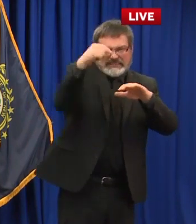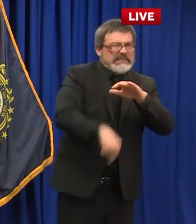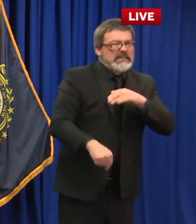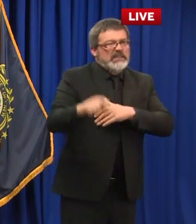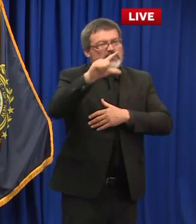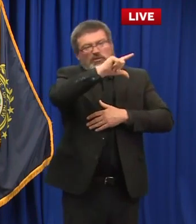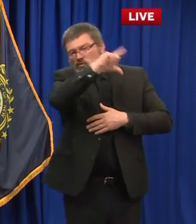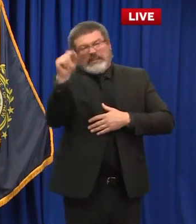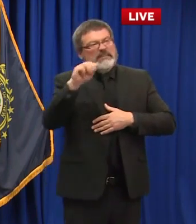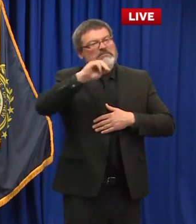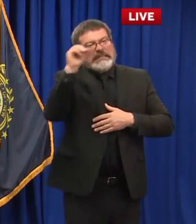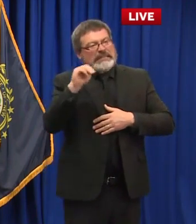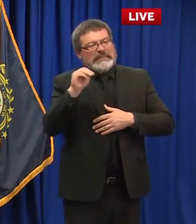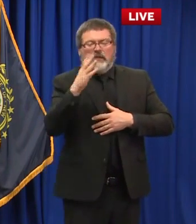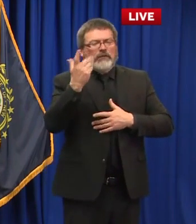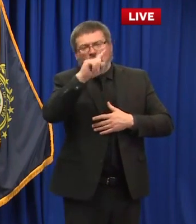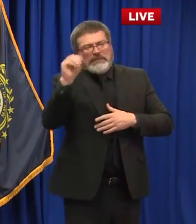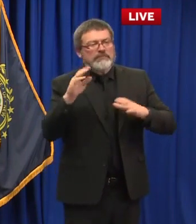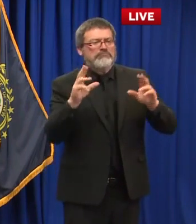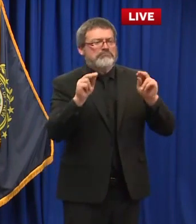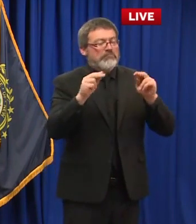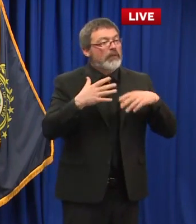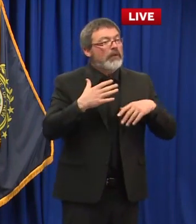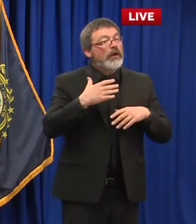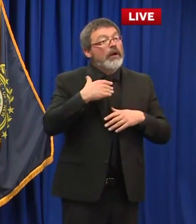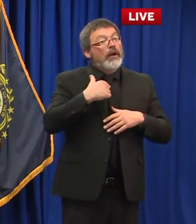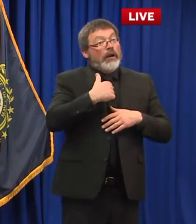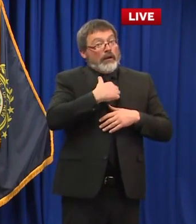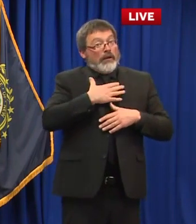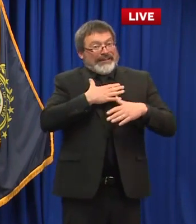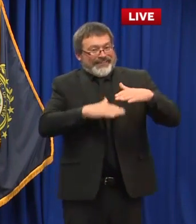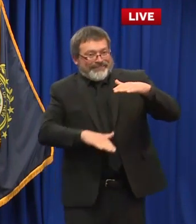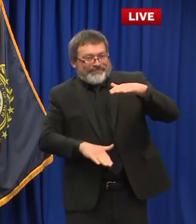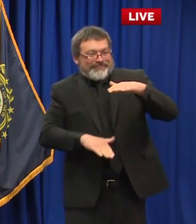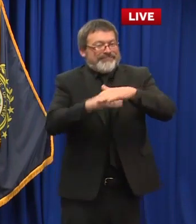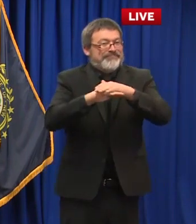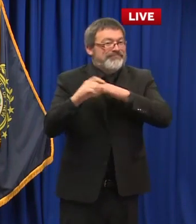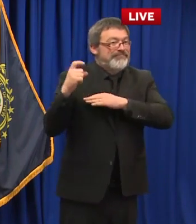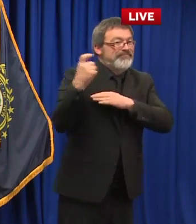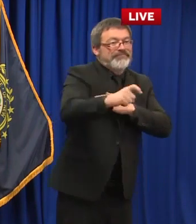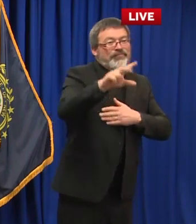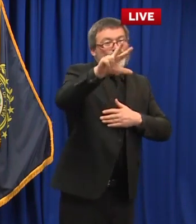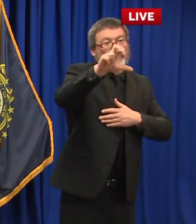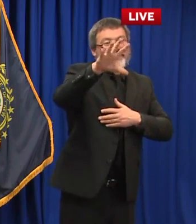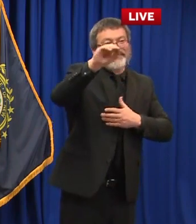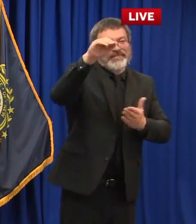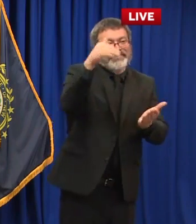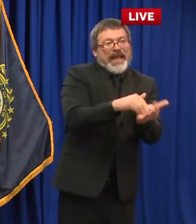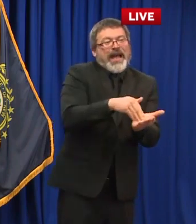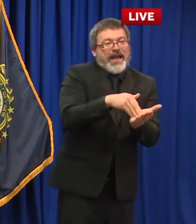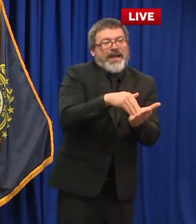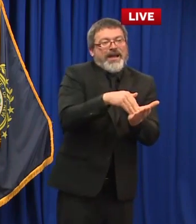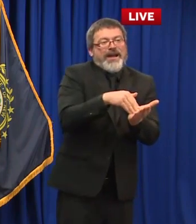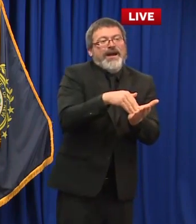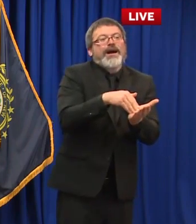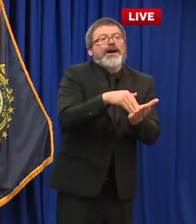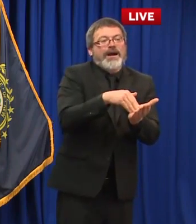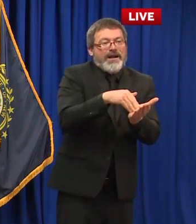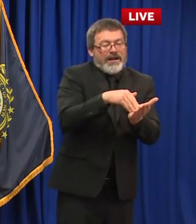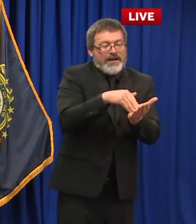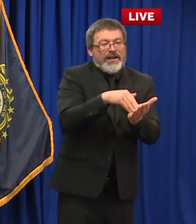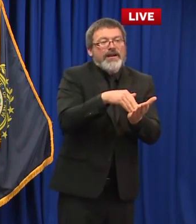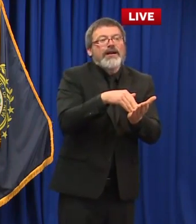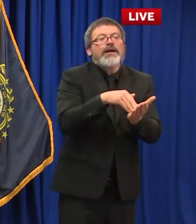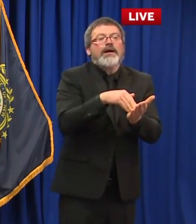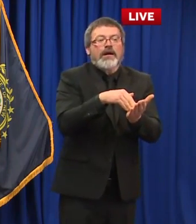mortgage and debt and liens or property taxes, whatever it might be. So even the companies that are on the higher end that have